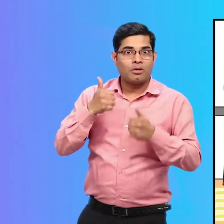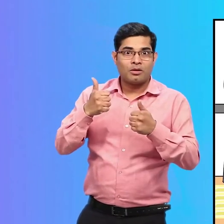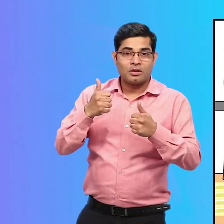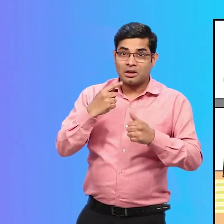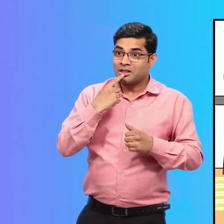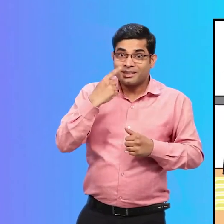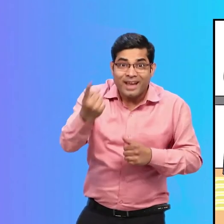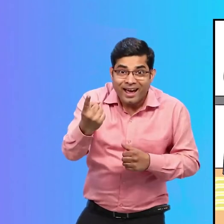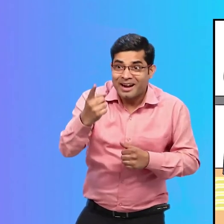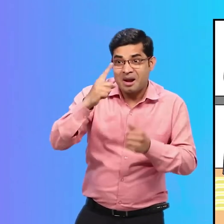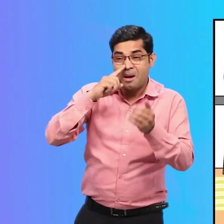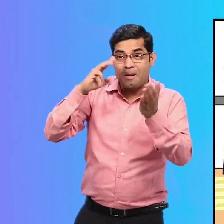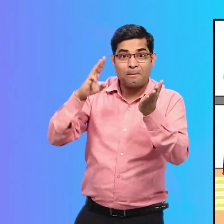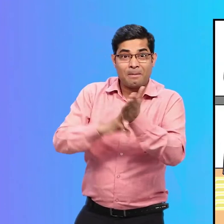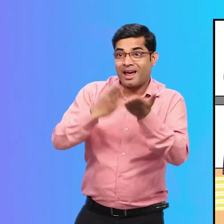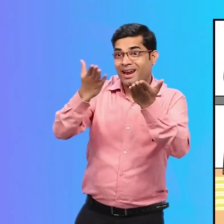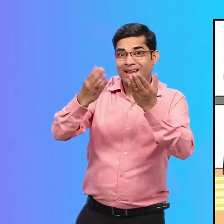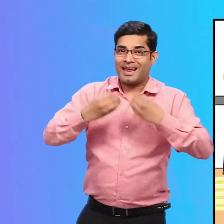I am so happy for you Maya. you